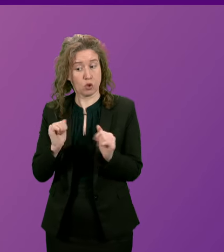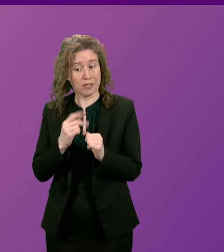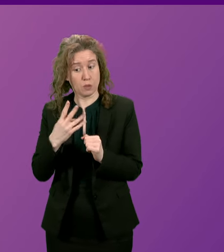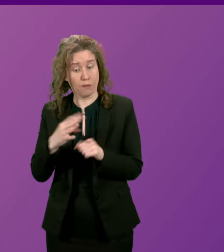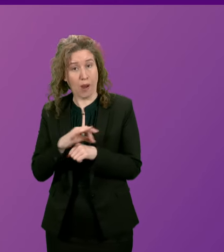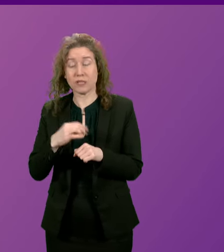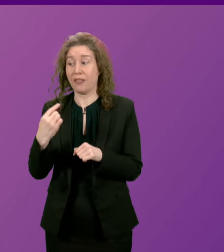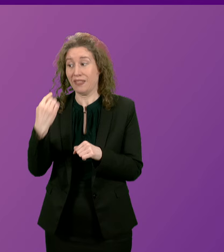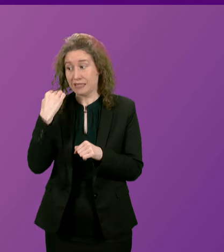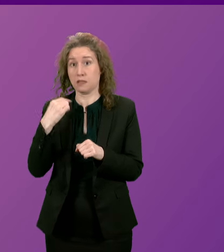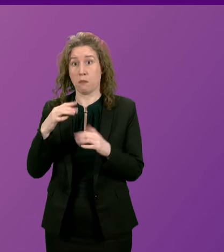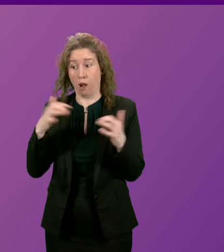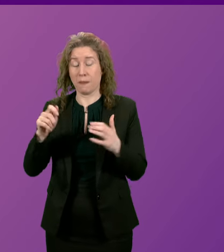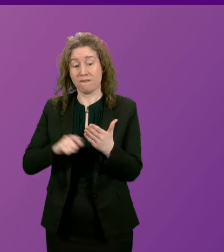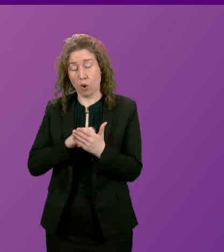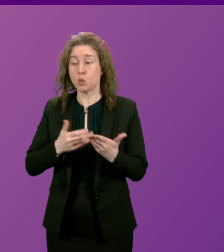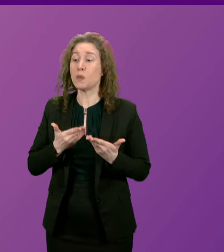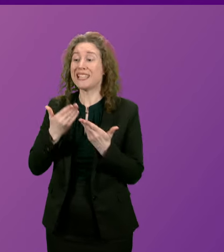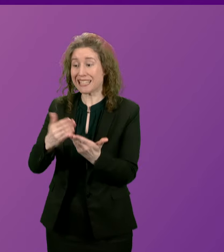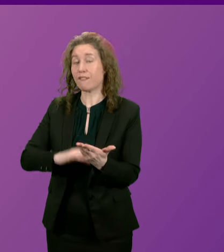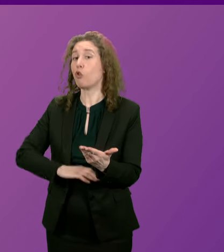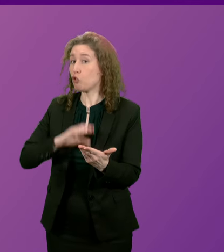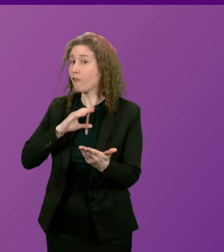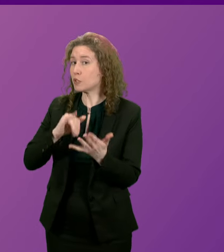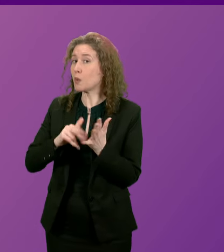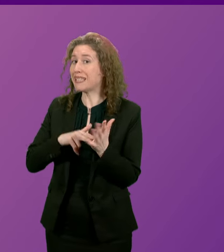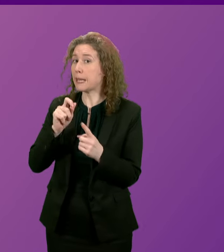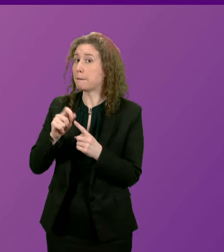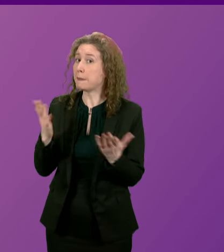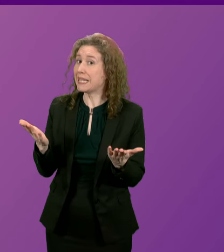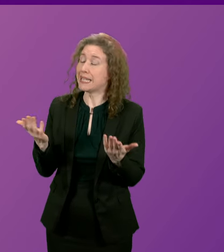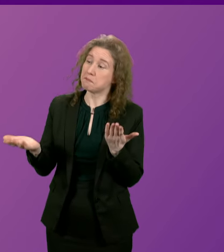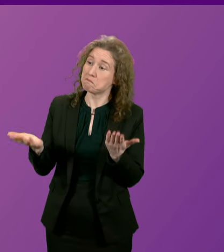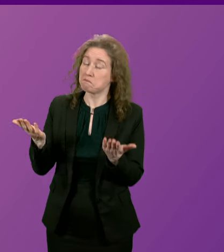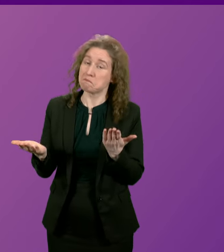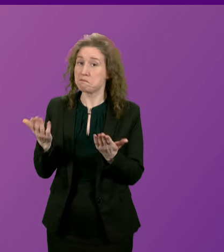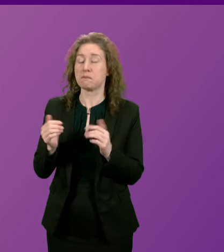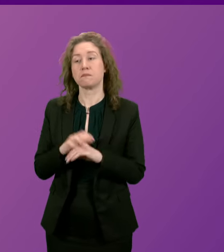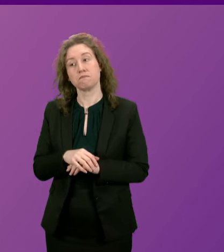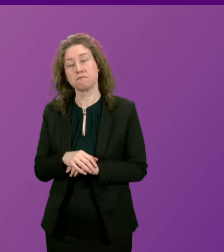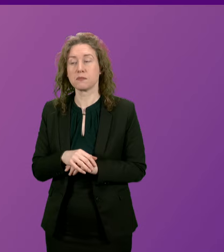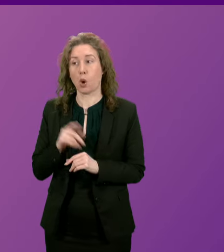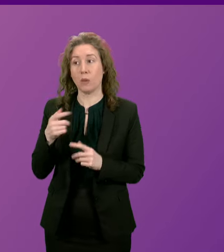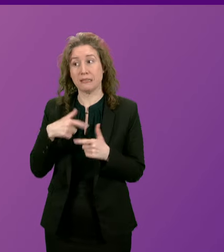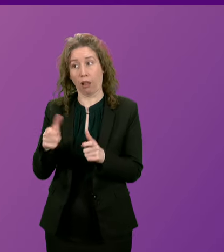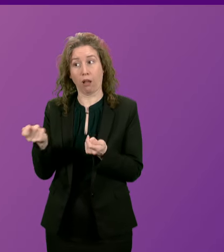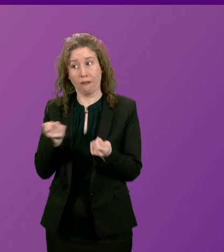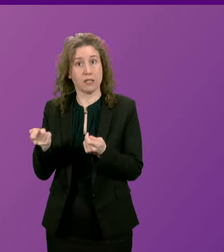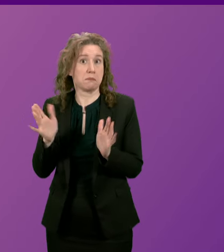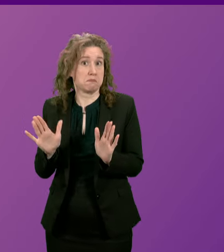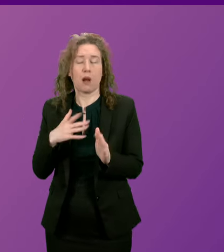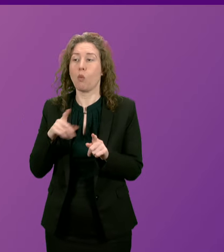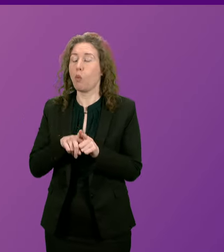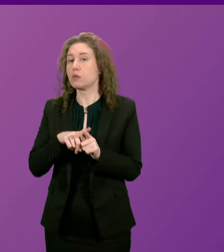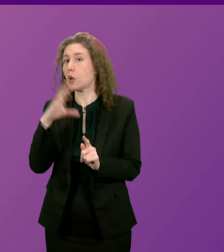voted to give confidence to the SNP-led Scottish government. And let me also say to him, let me